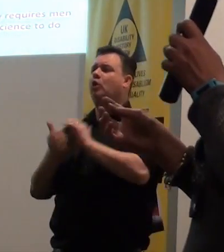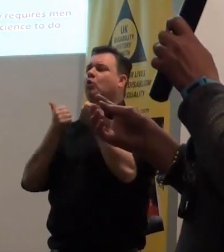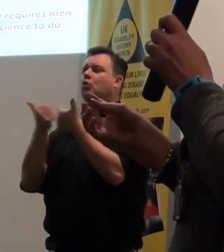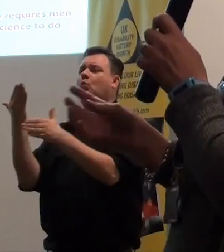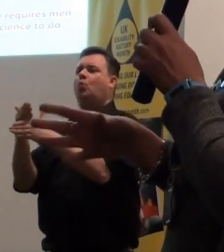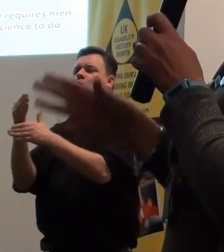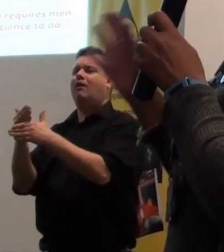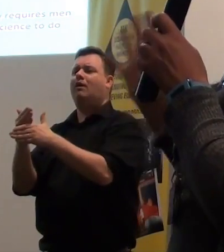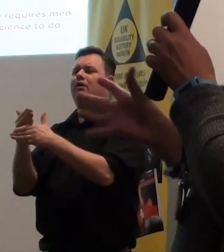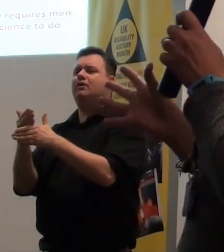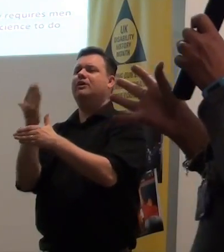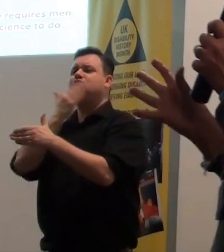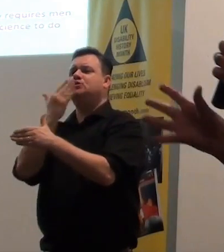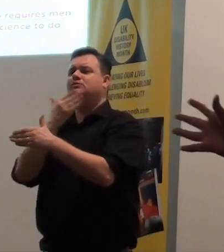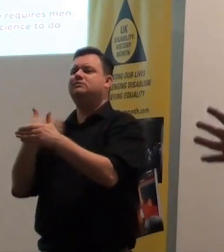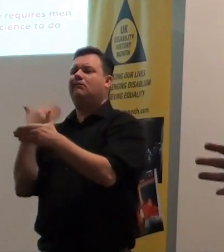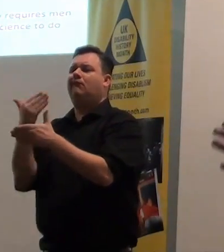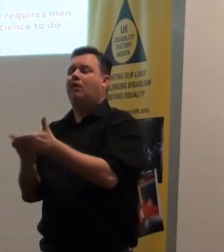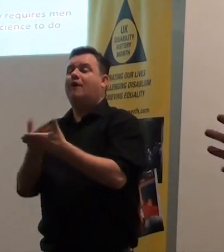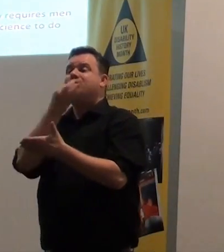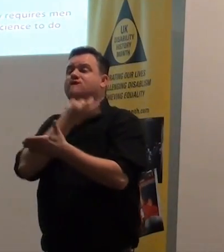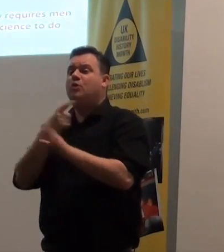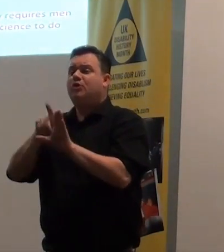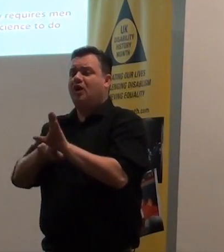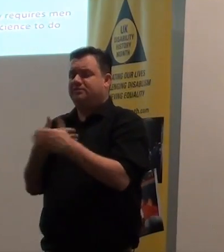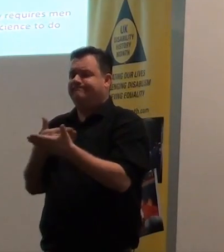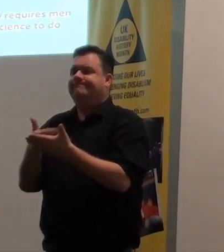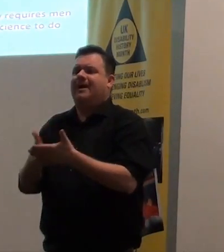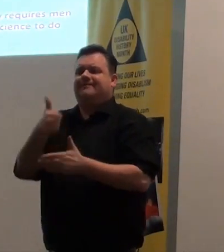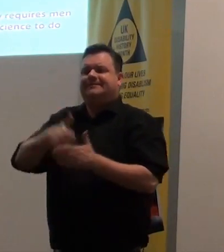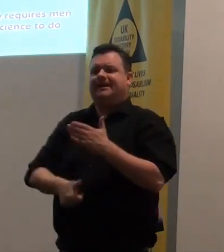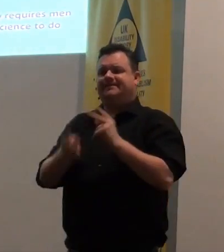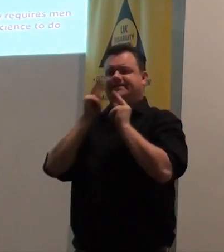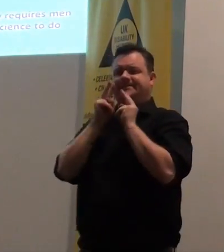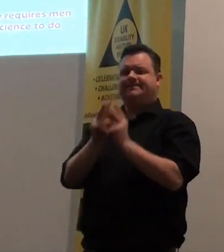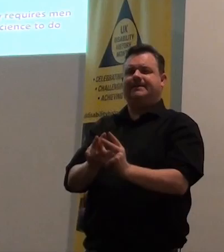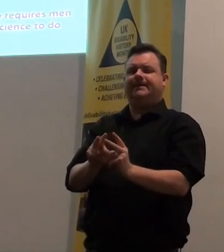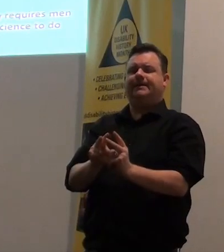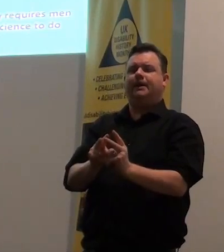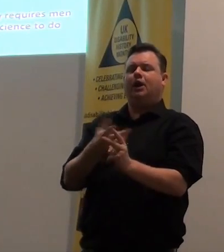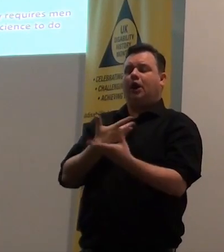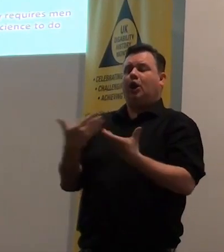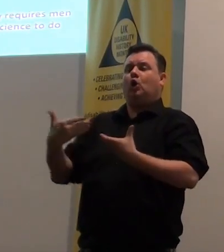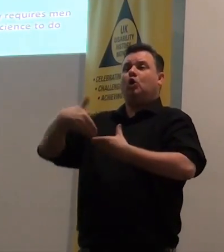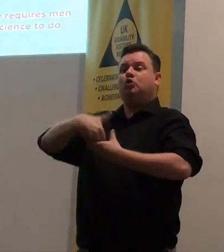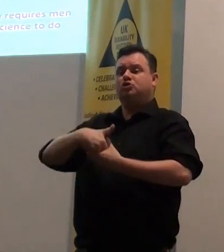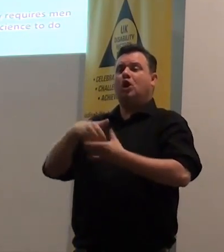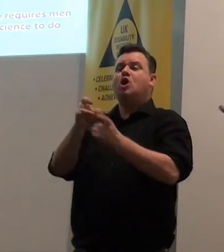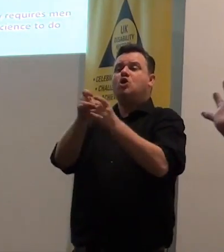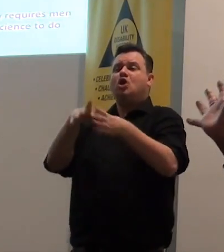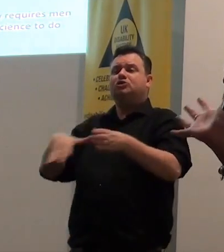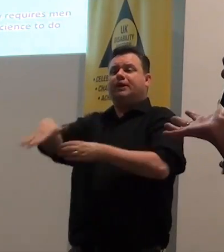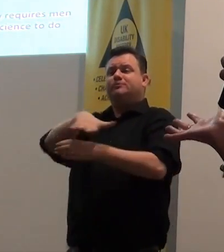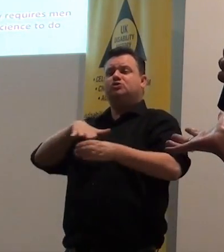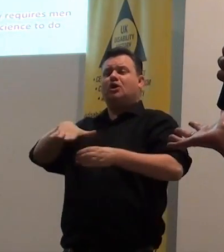that schools have done. And over the past few years, I have started to see a dip in inclusion, particularly in Nottinghamshire, but